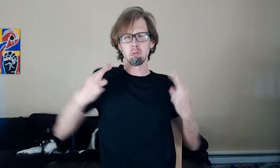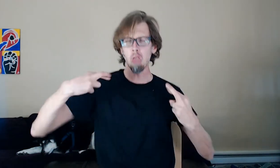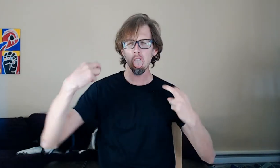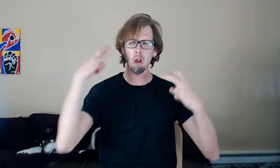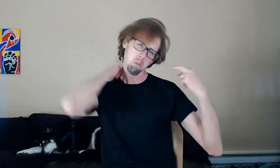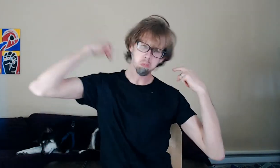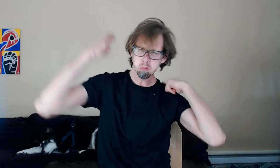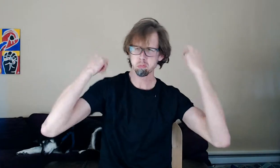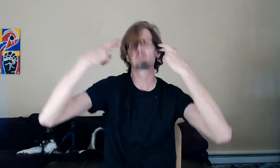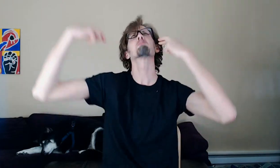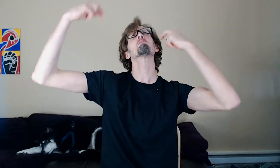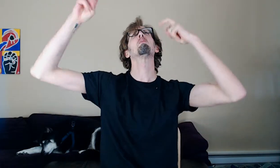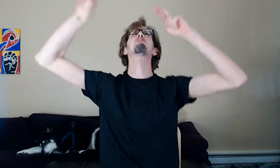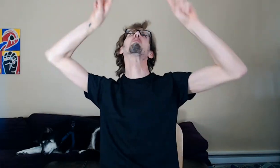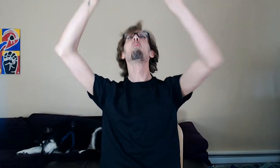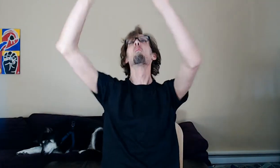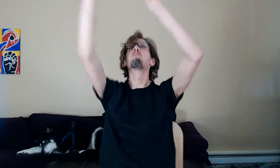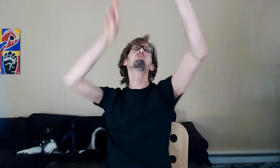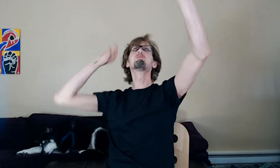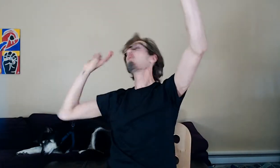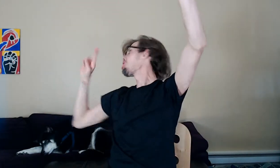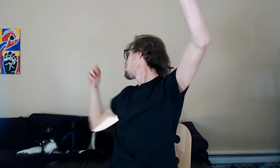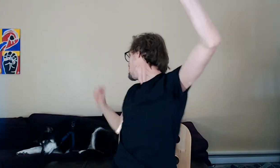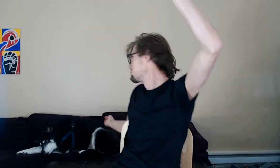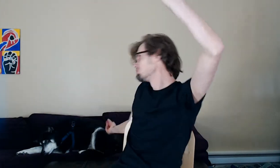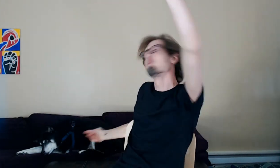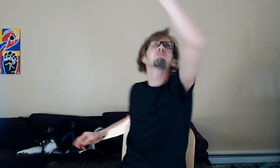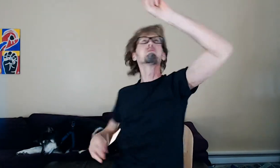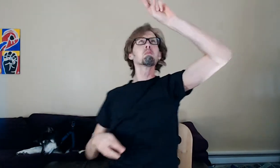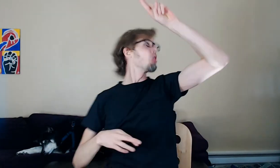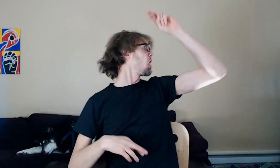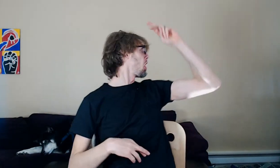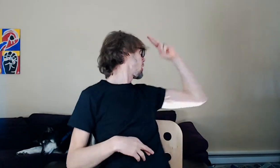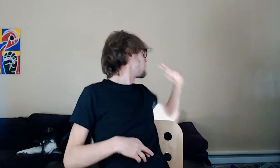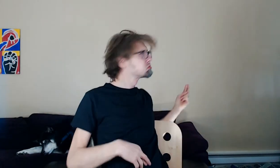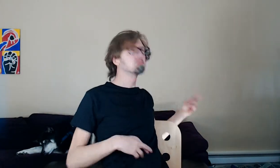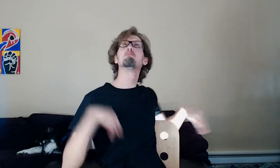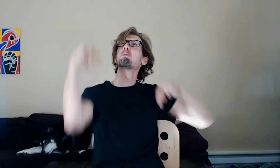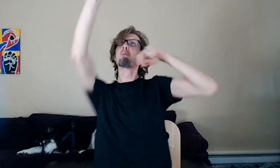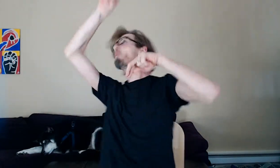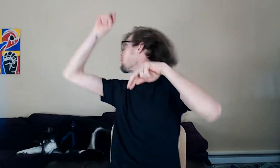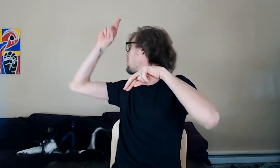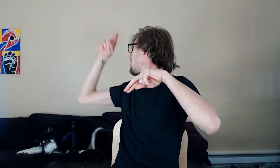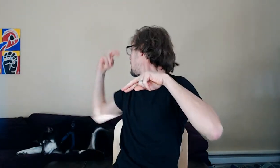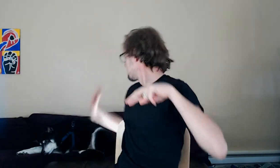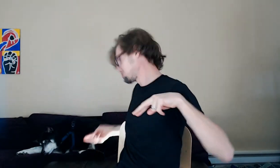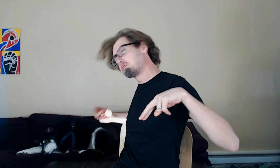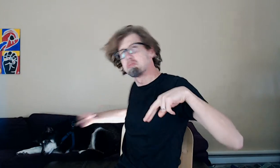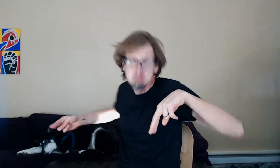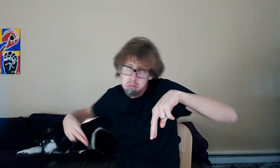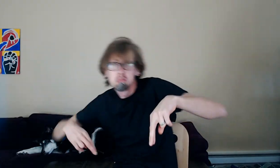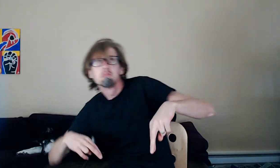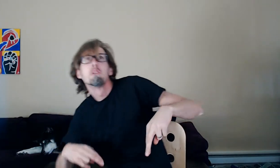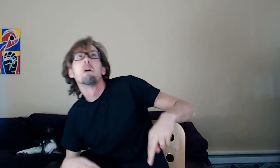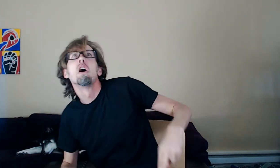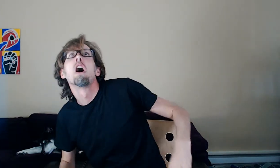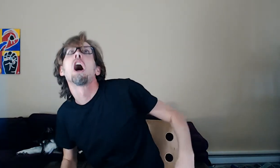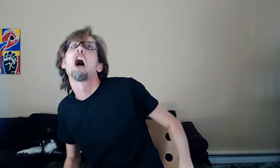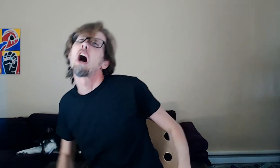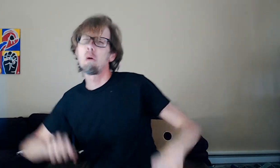getting out the big five-pound sledge to get it in there. After I got it pushed all the way up and flush with the outside of the studs, then I laid in my